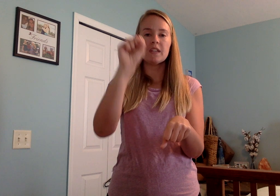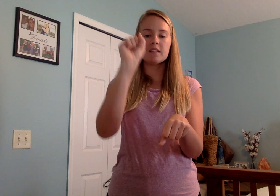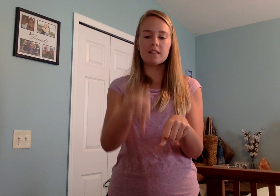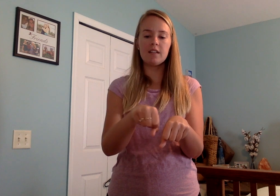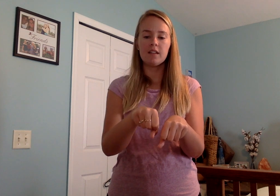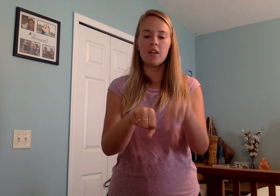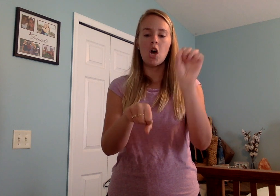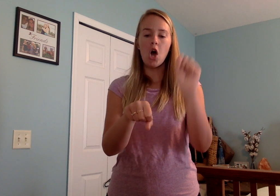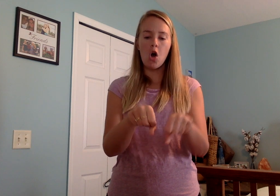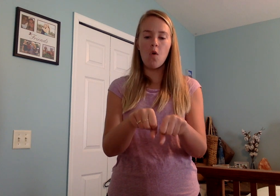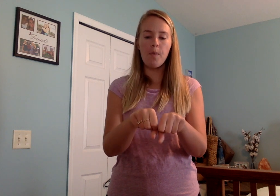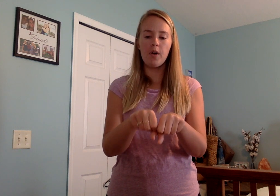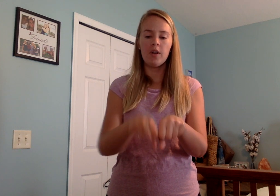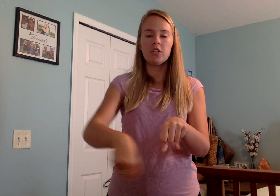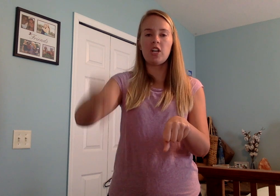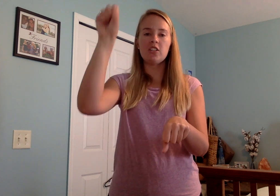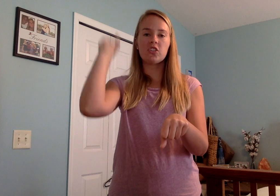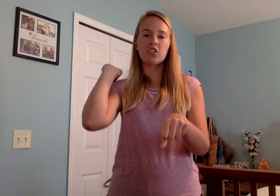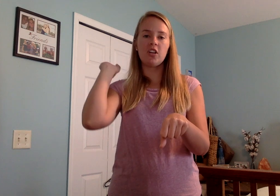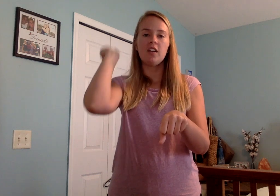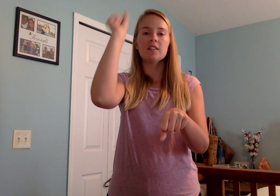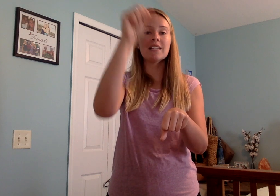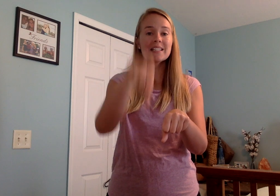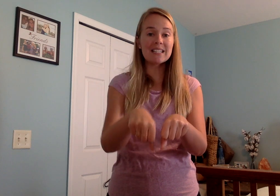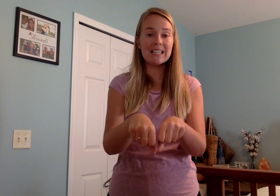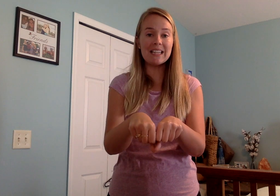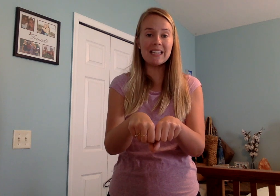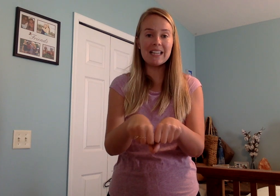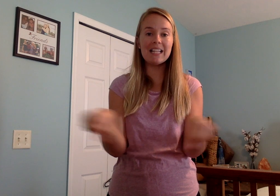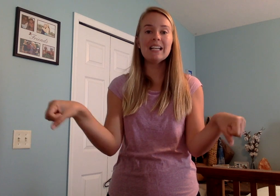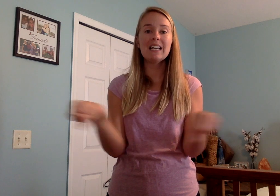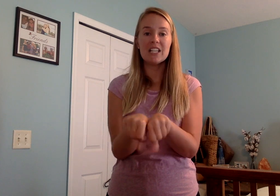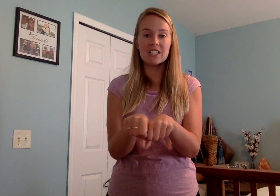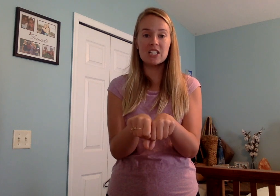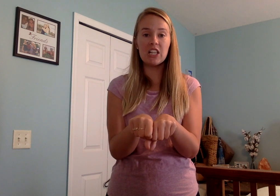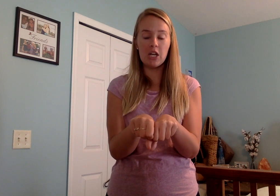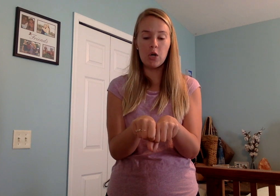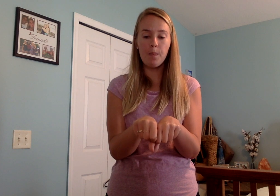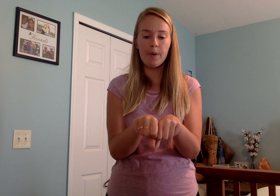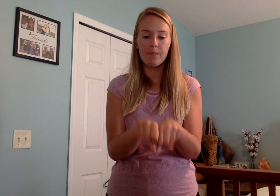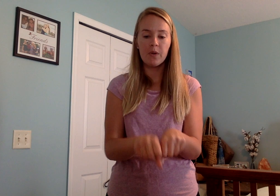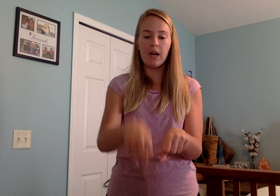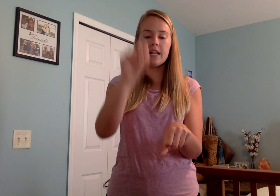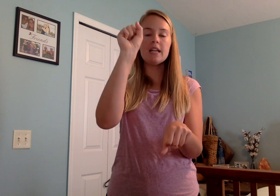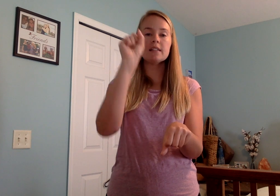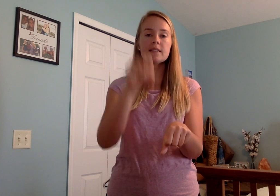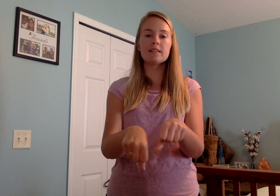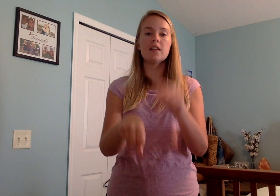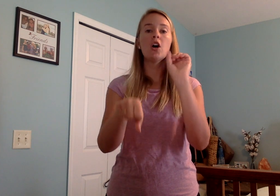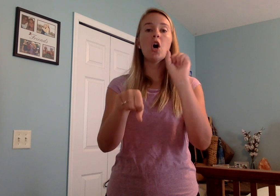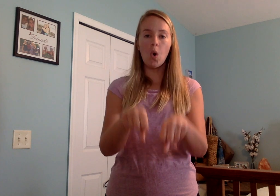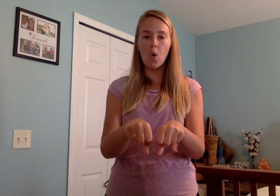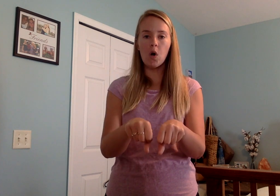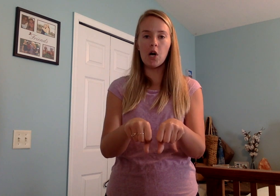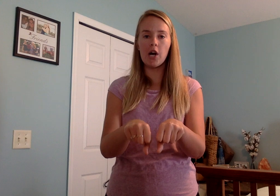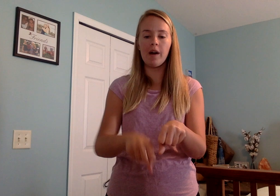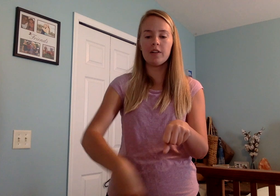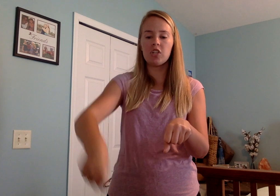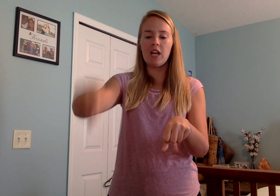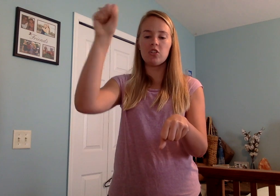Sk-ope, change sk to sl, slope. Ready? St-or, change